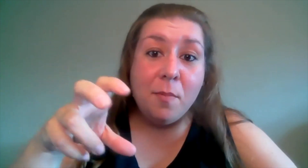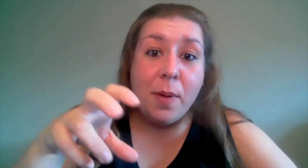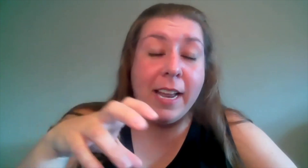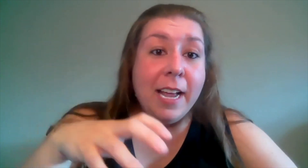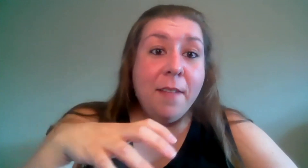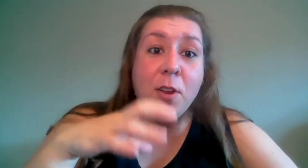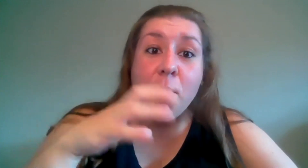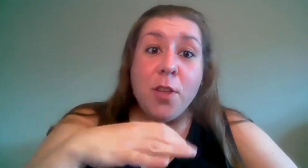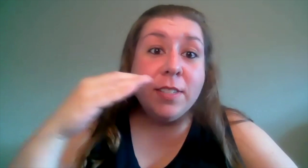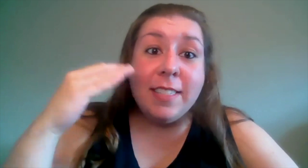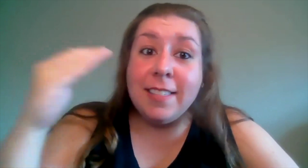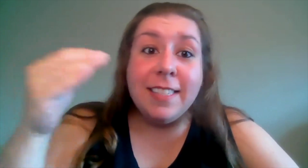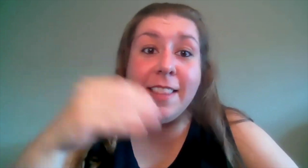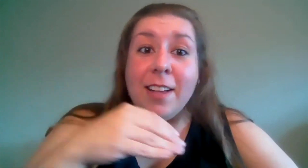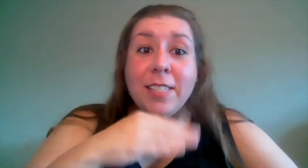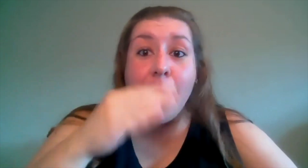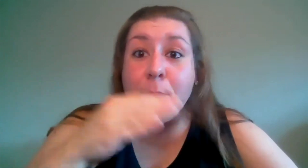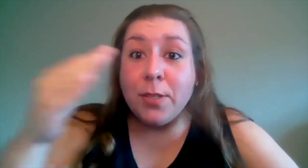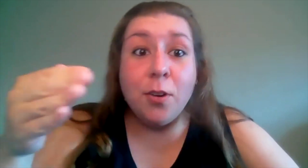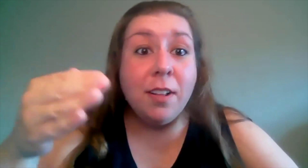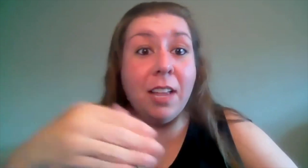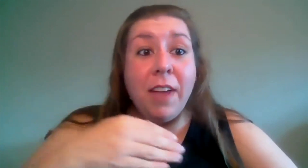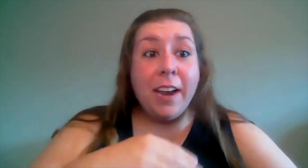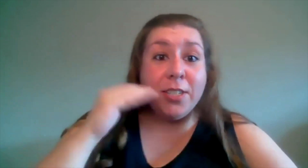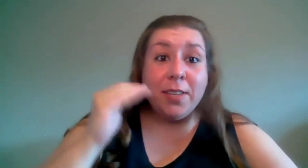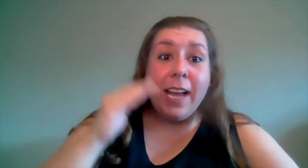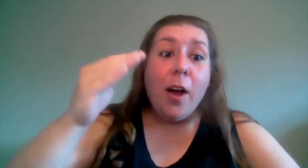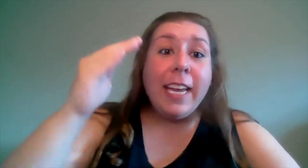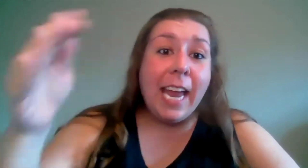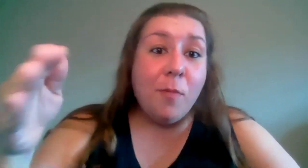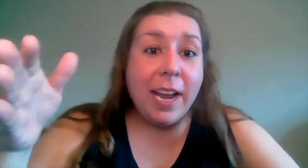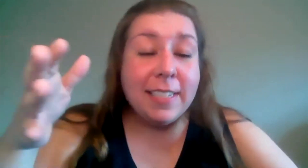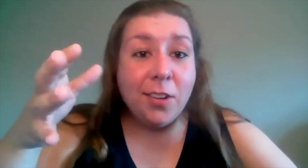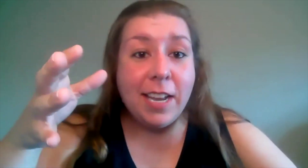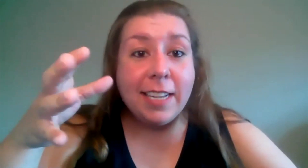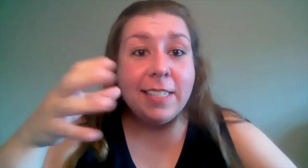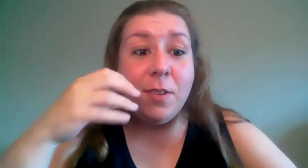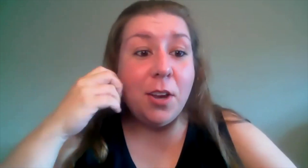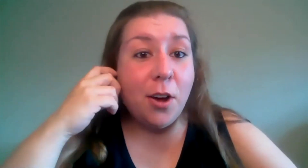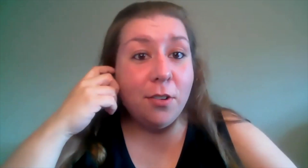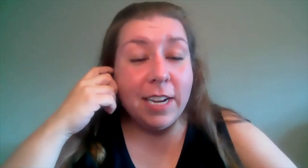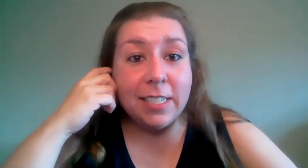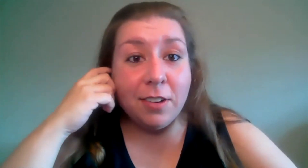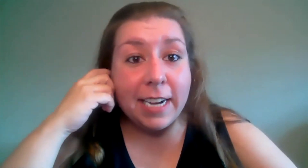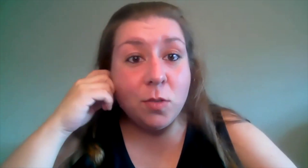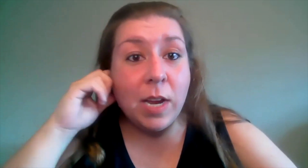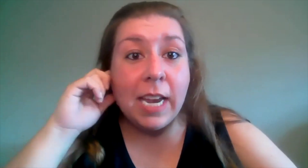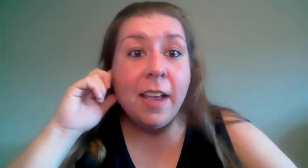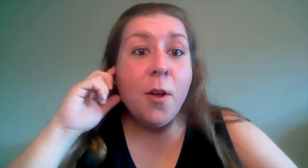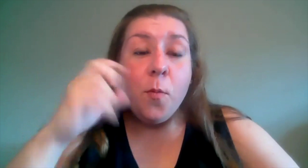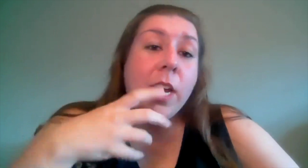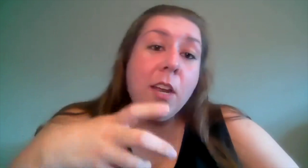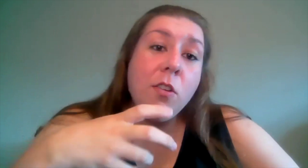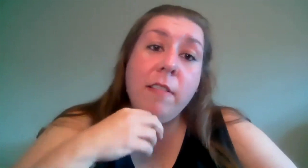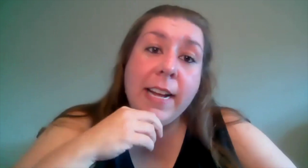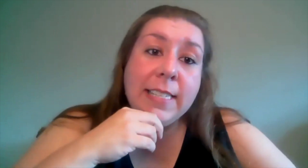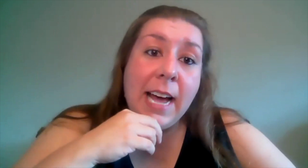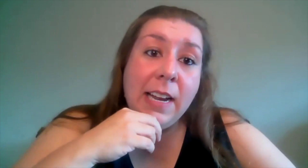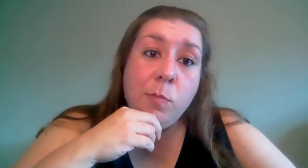but you know those those episode cliffhangers are like oh i can't wait until next you know until next week we can utilize that in